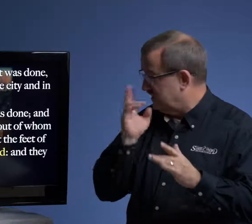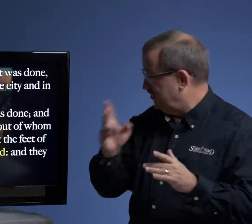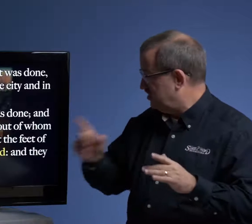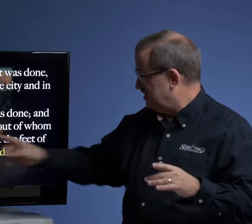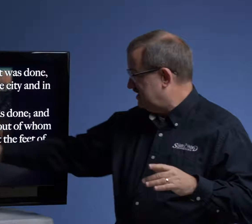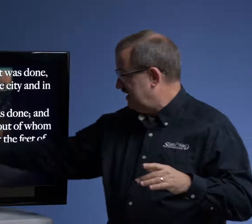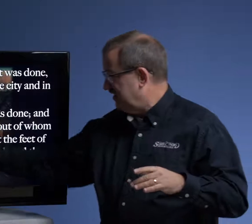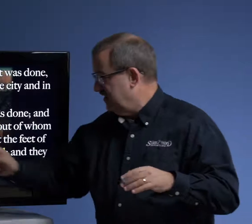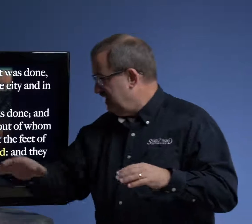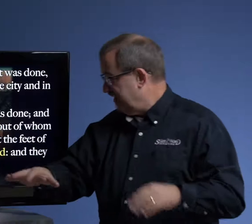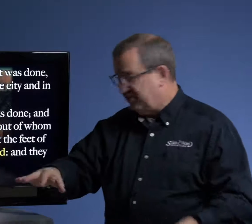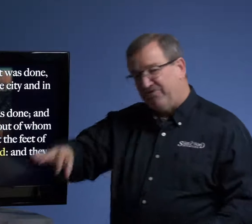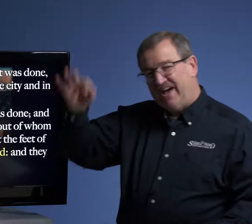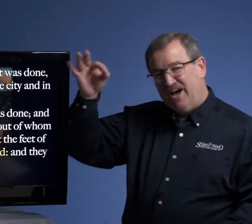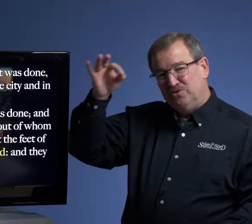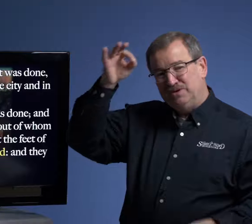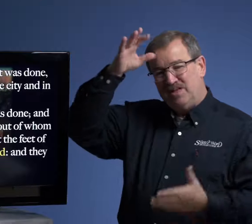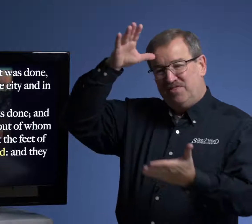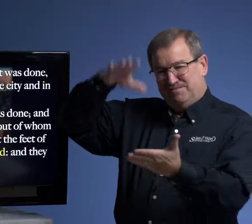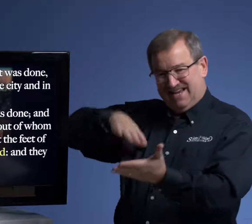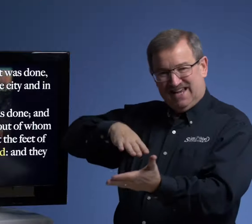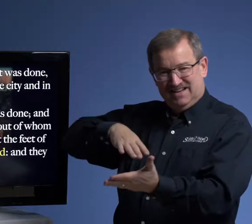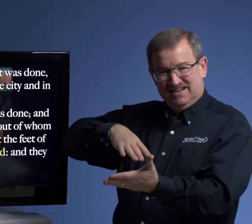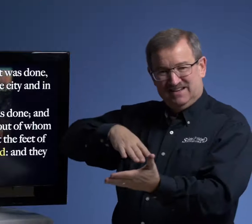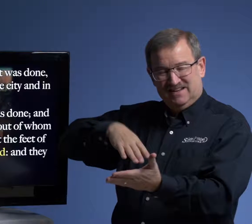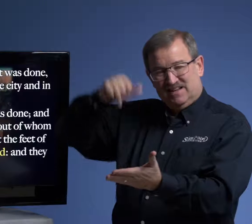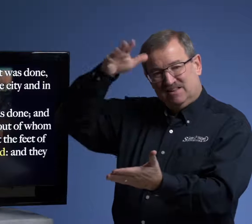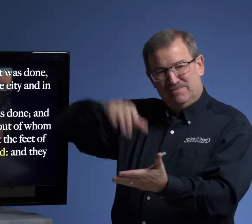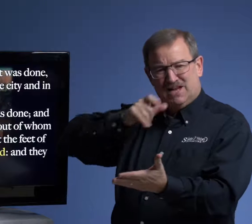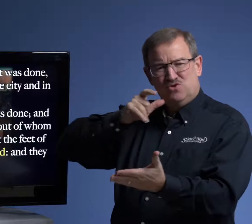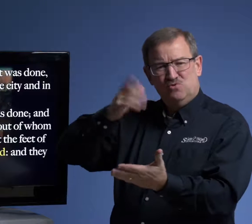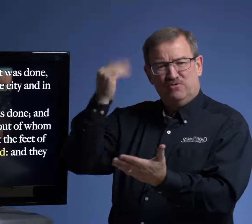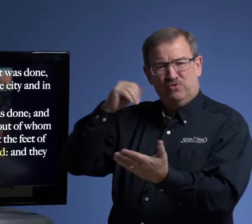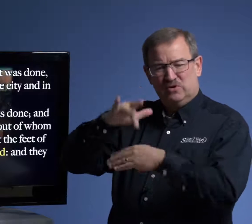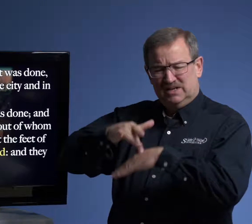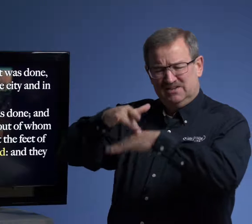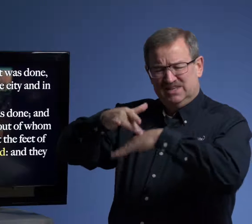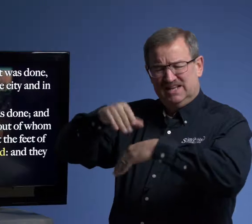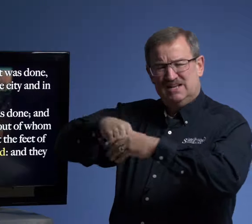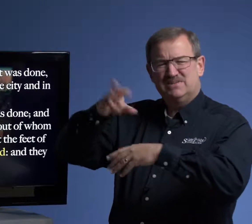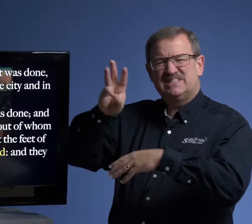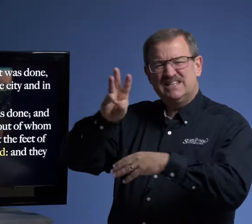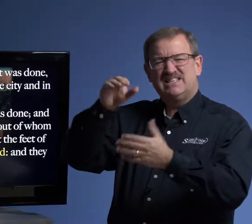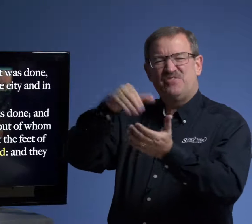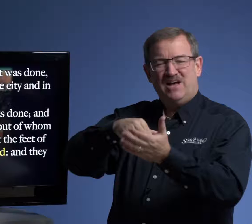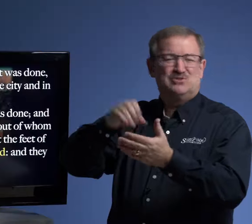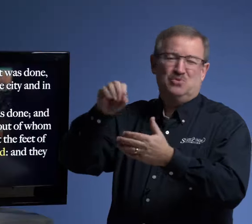And I want you to see here, they found the man, the man who before lived in him, 6,000